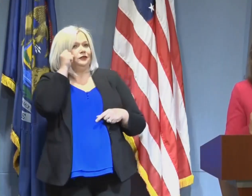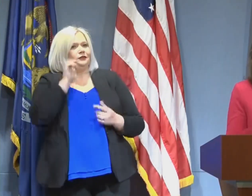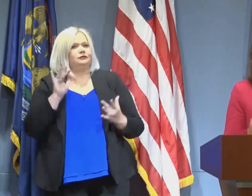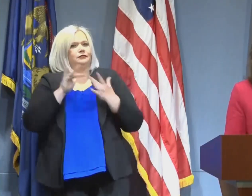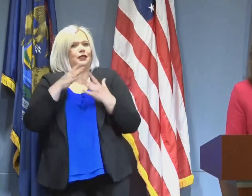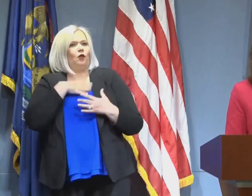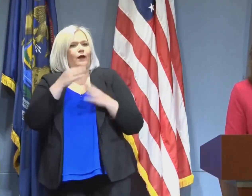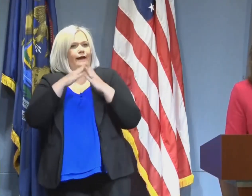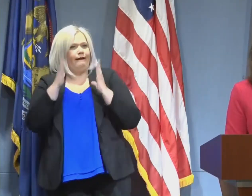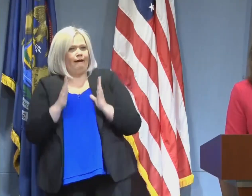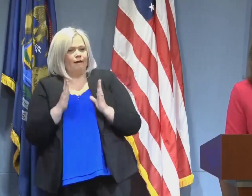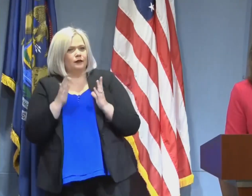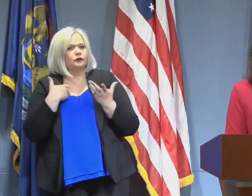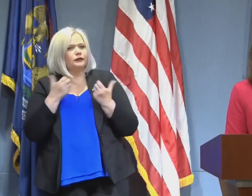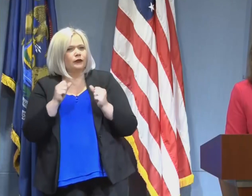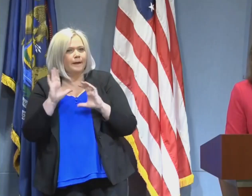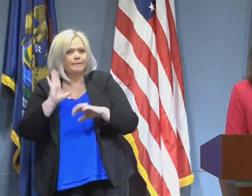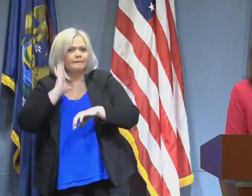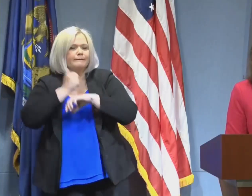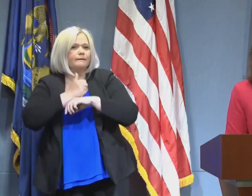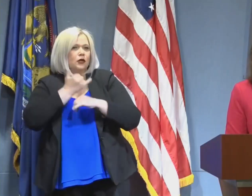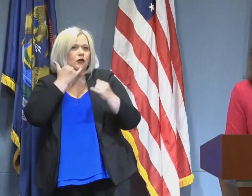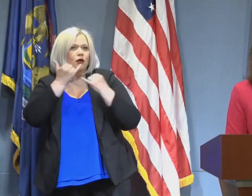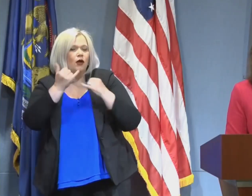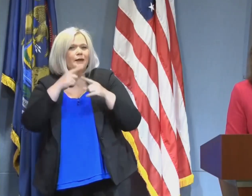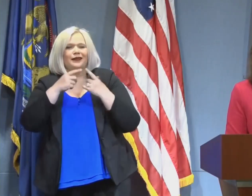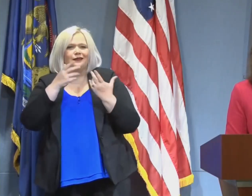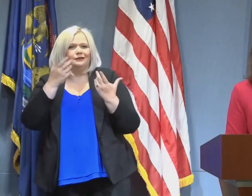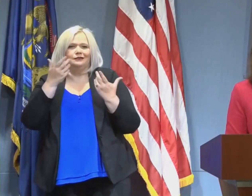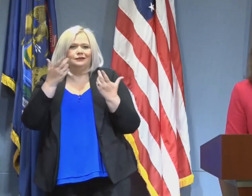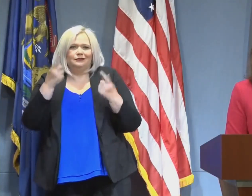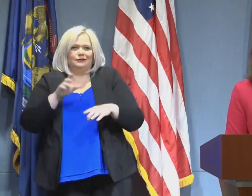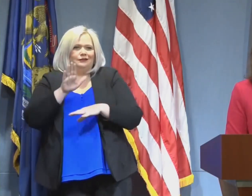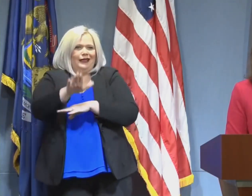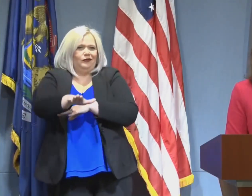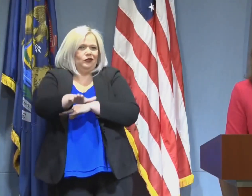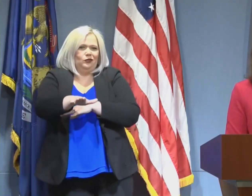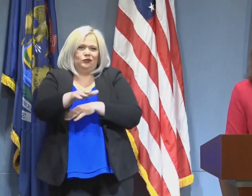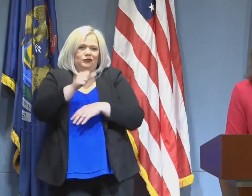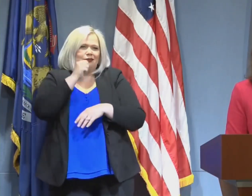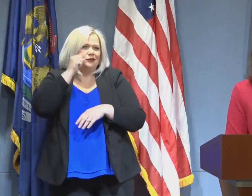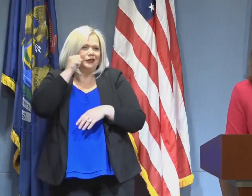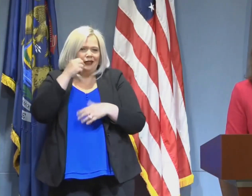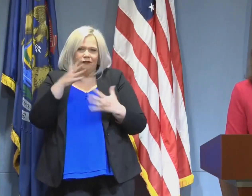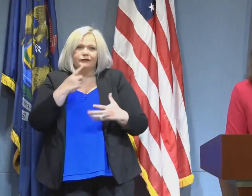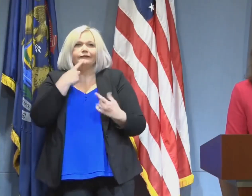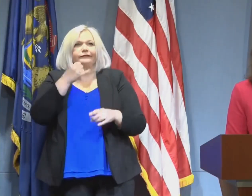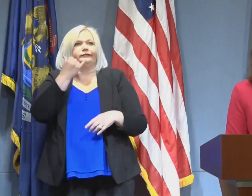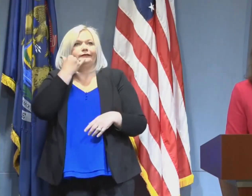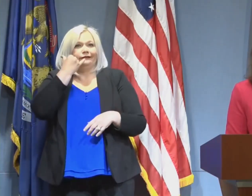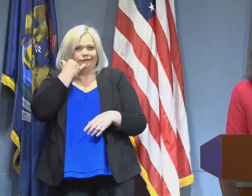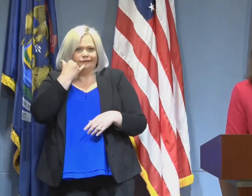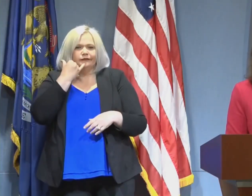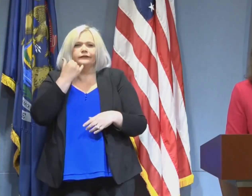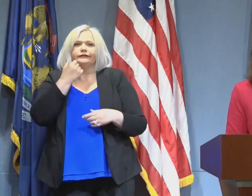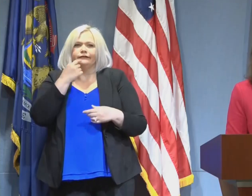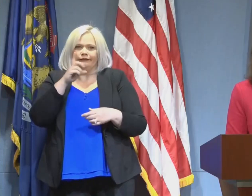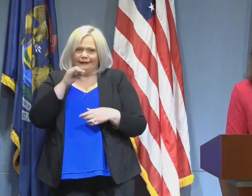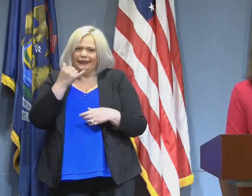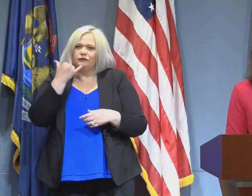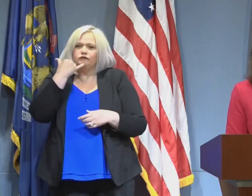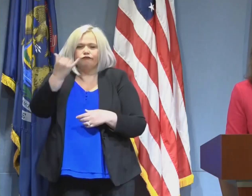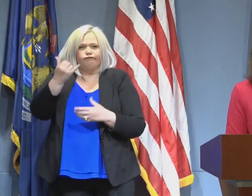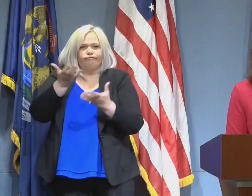tried to get a call scheduled and it came in late yesterday afternoon. It was a brief call, but we did talk about what was happening in